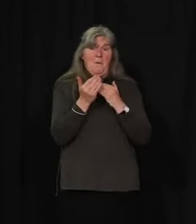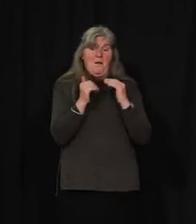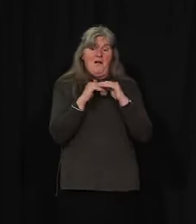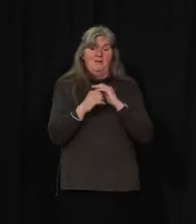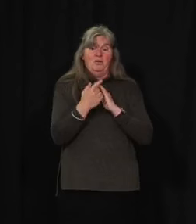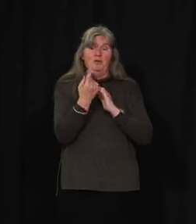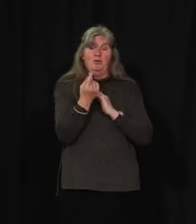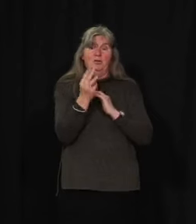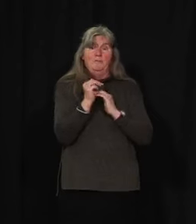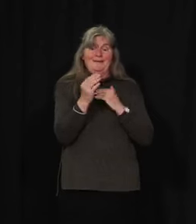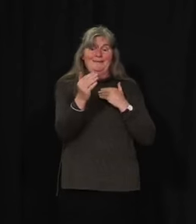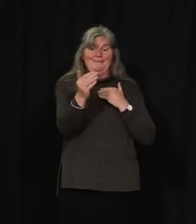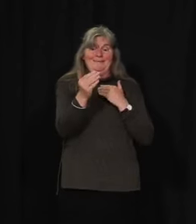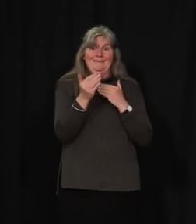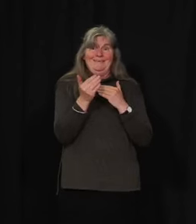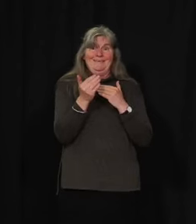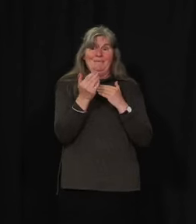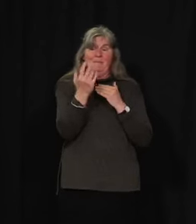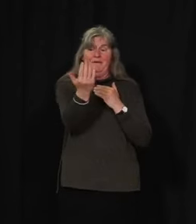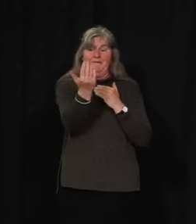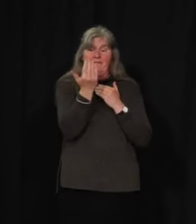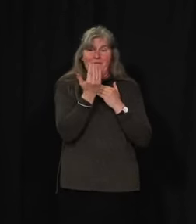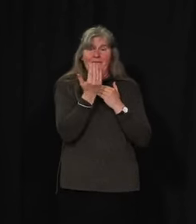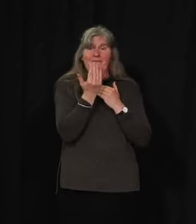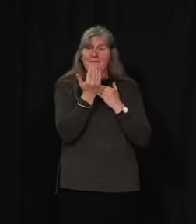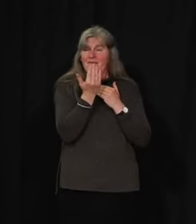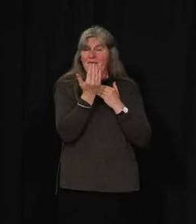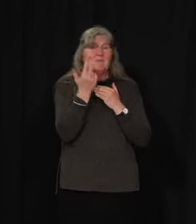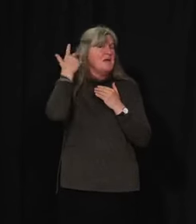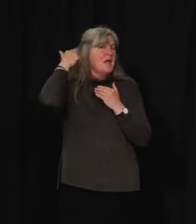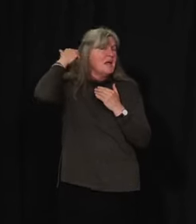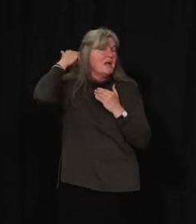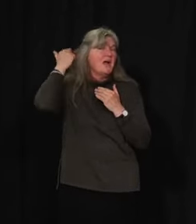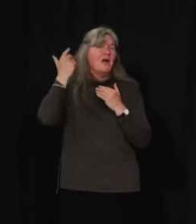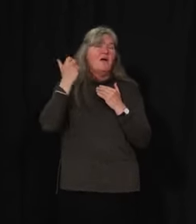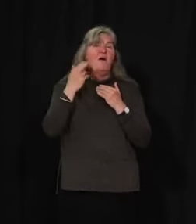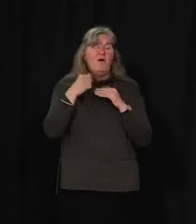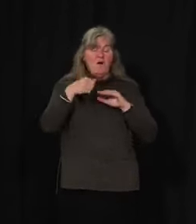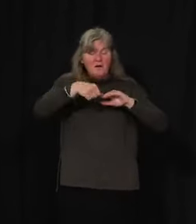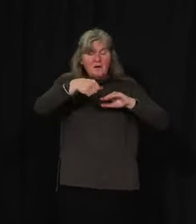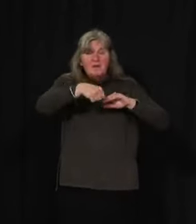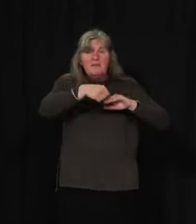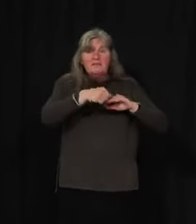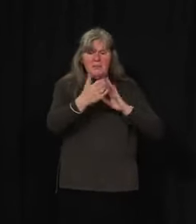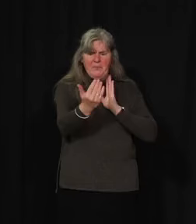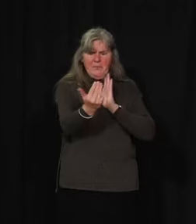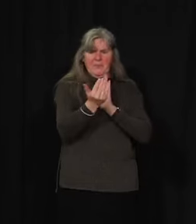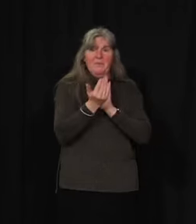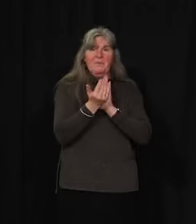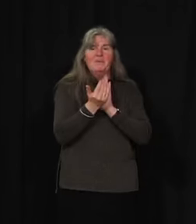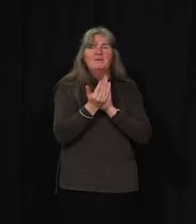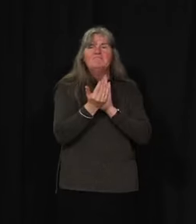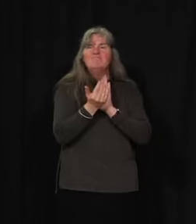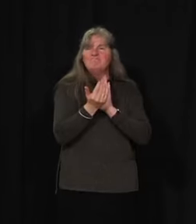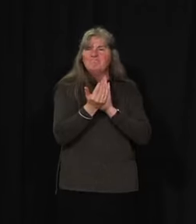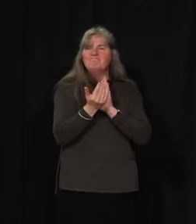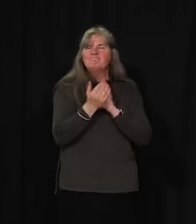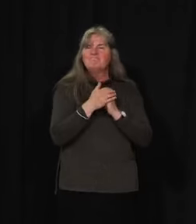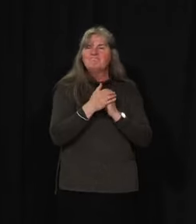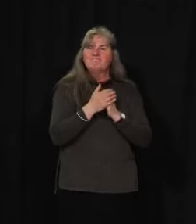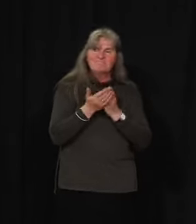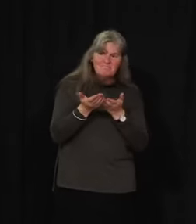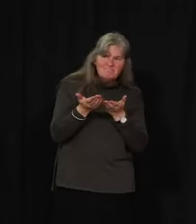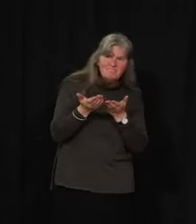no longer be maintained, so you're coming around to the front as part of a haircut or doing nails or something, then we ask